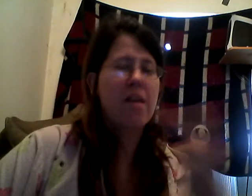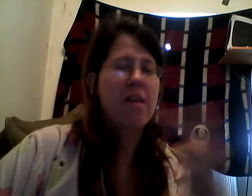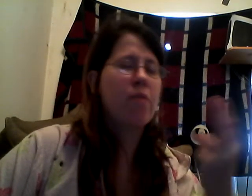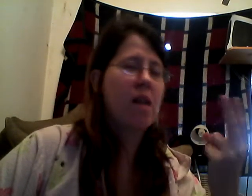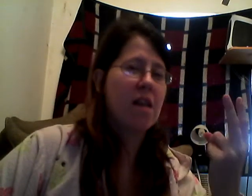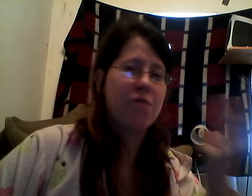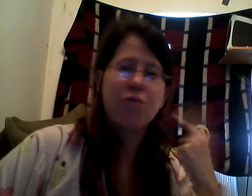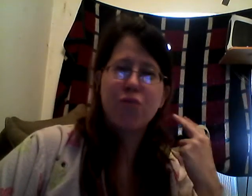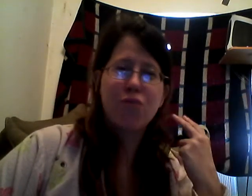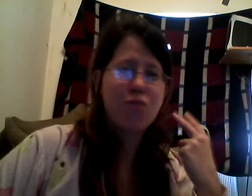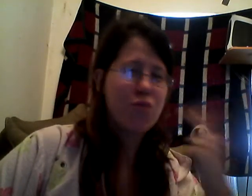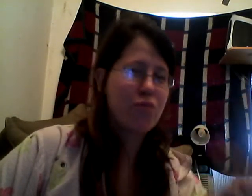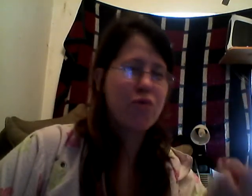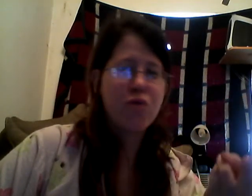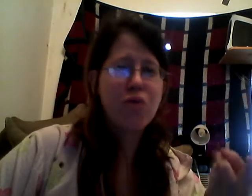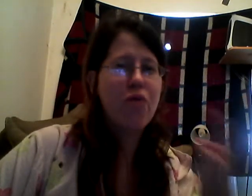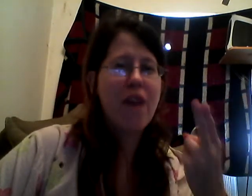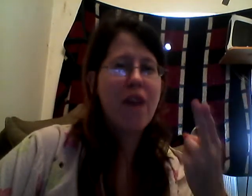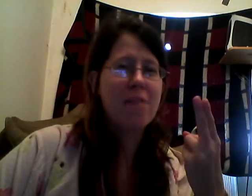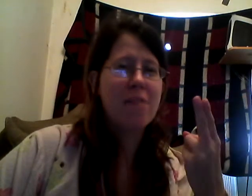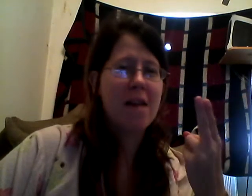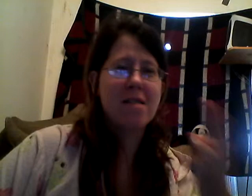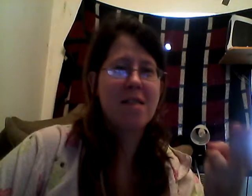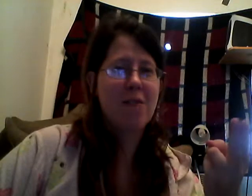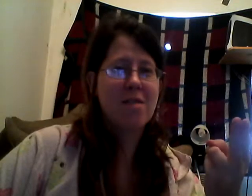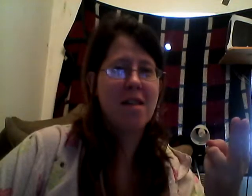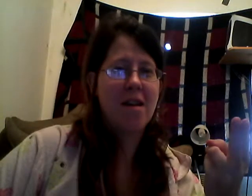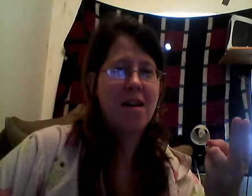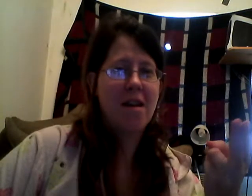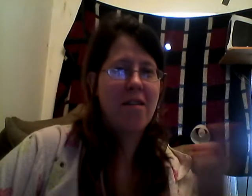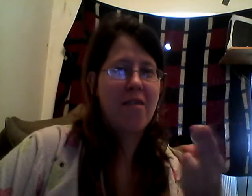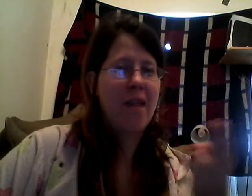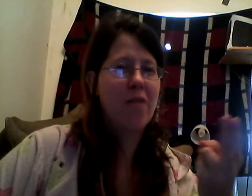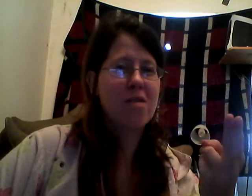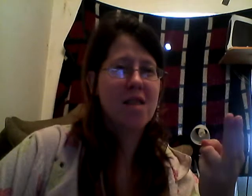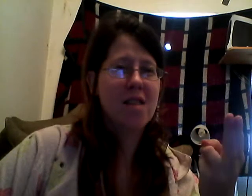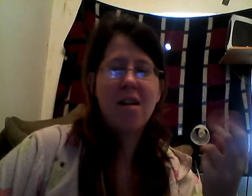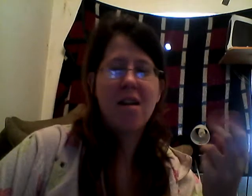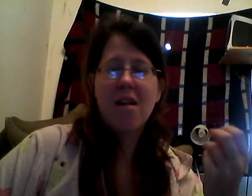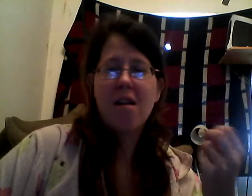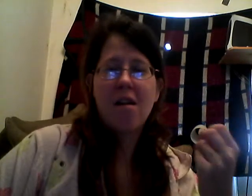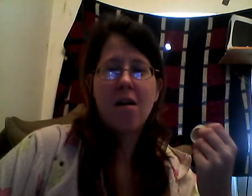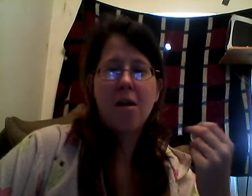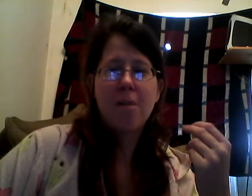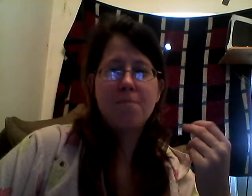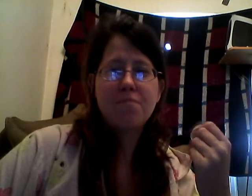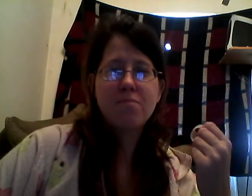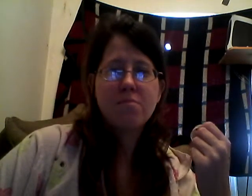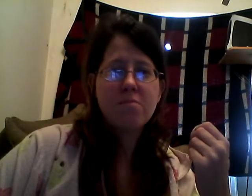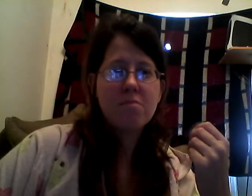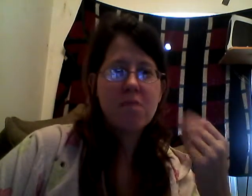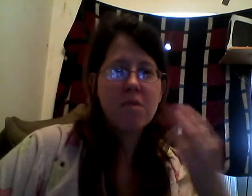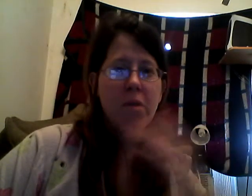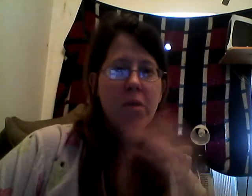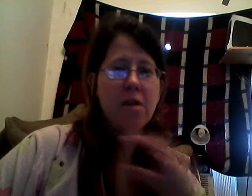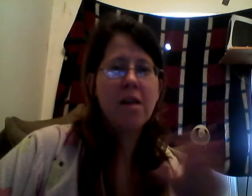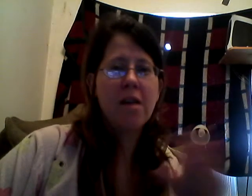think we got, like, two Fast Passes, that was it. That was it. Um, so we went right on to